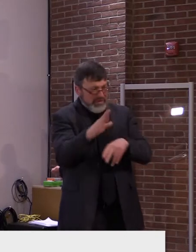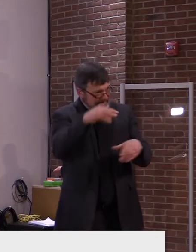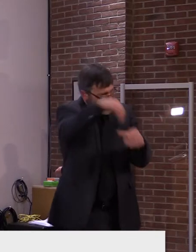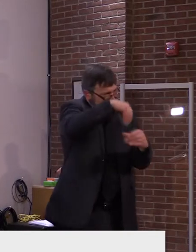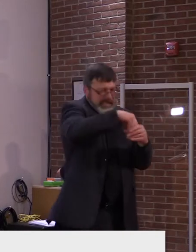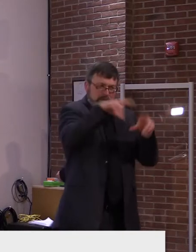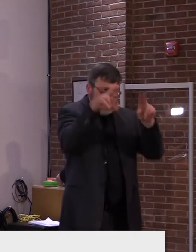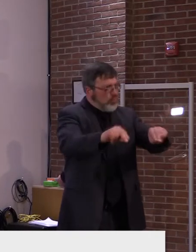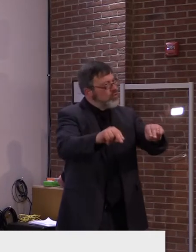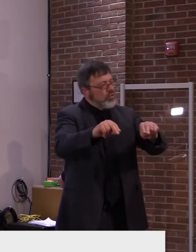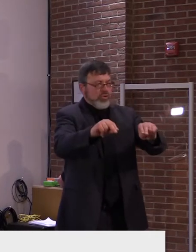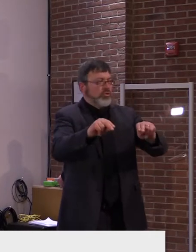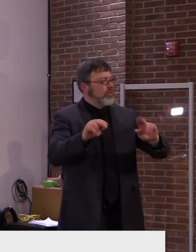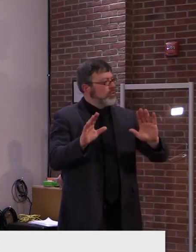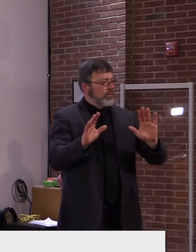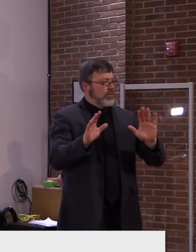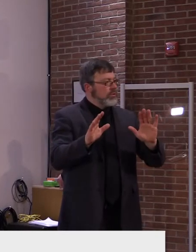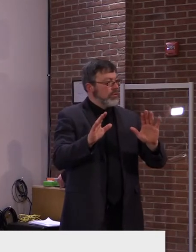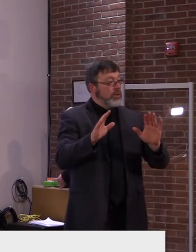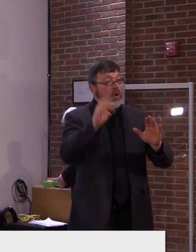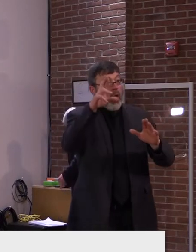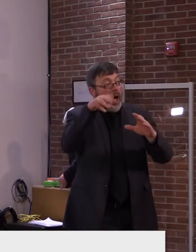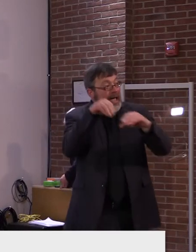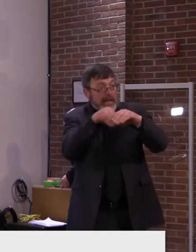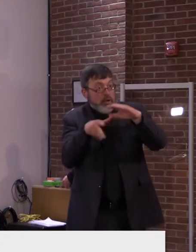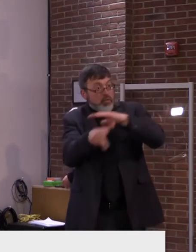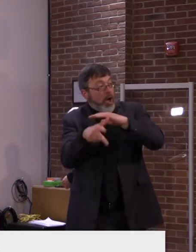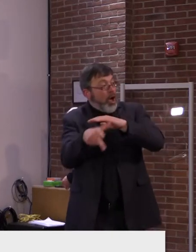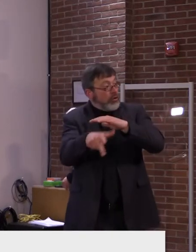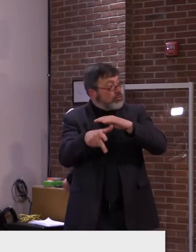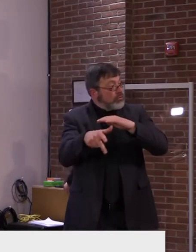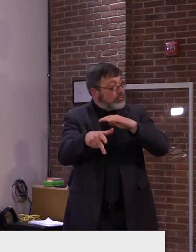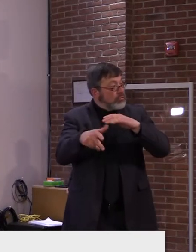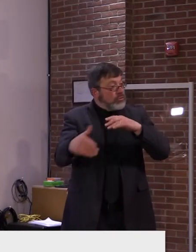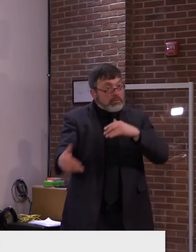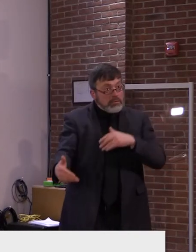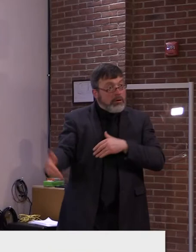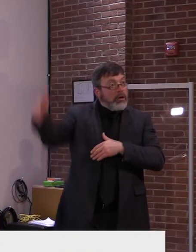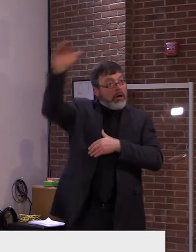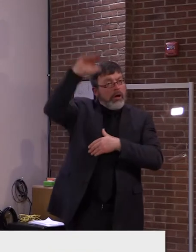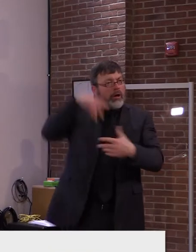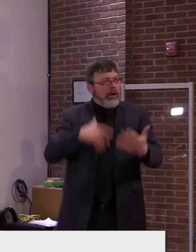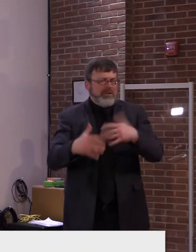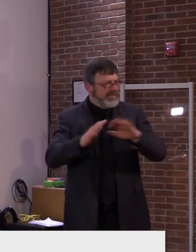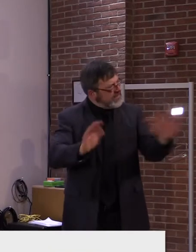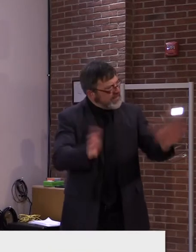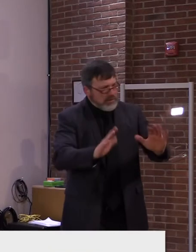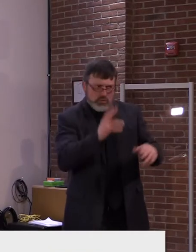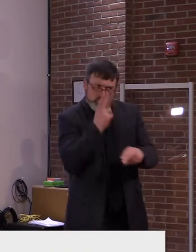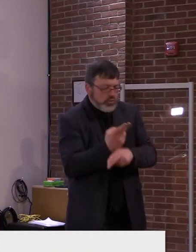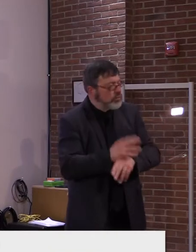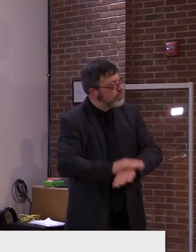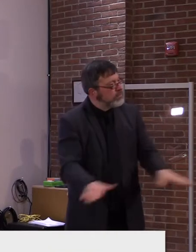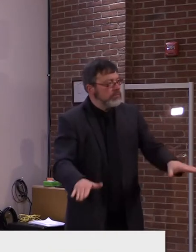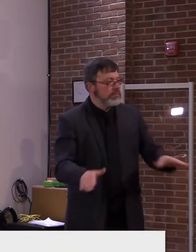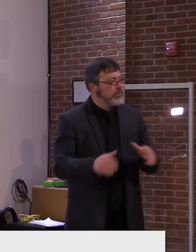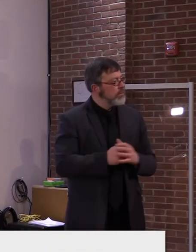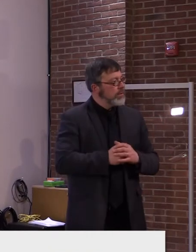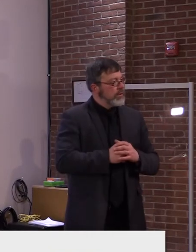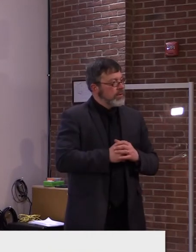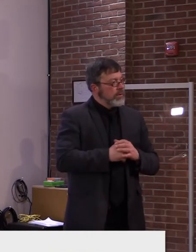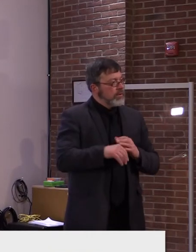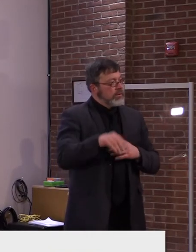inside a garage, even if the door is open. And make sure you have a carbon monoxide detector and alarm in your home.